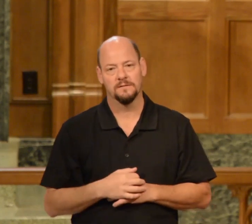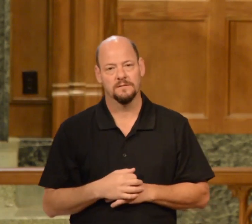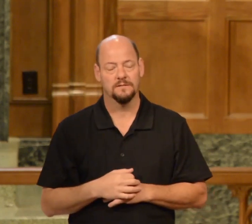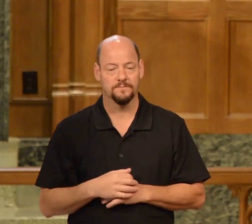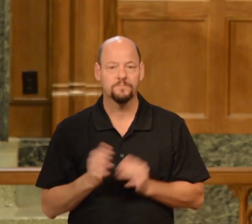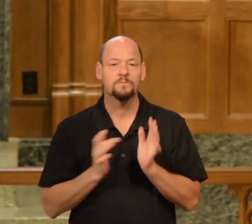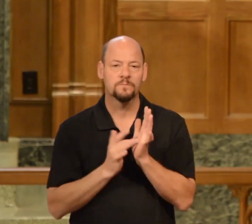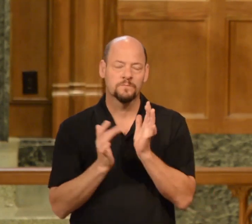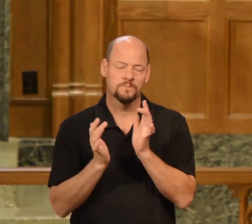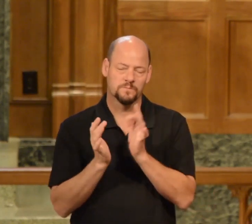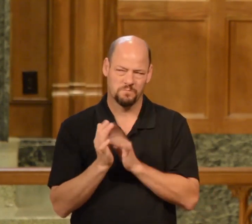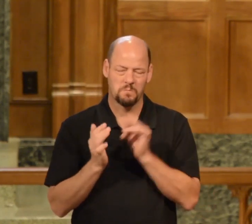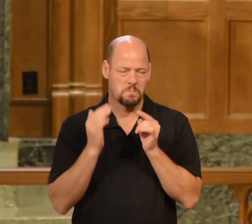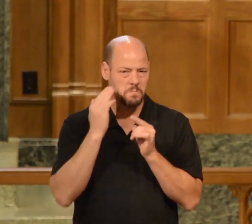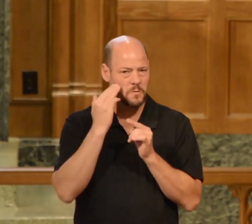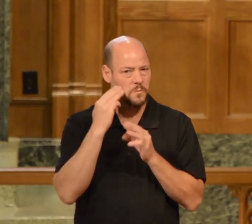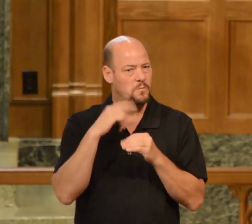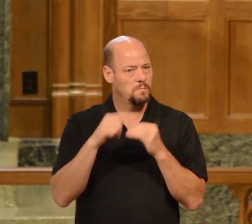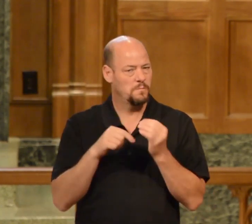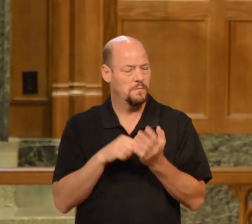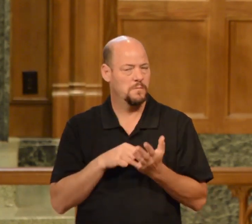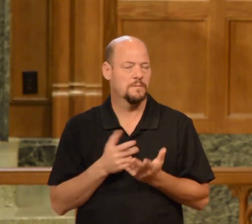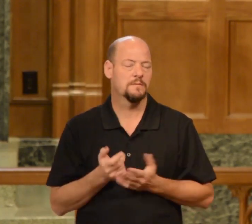now Jesus knows about this